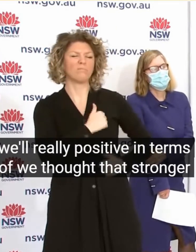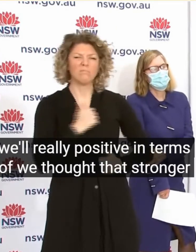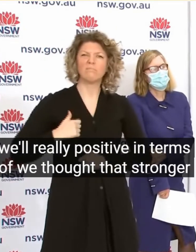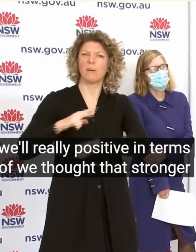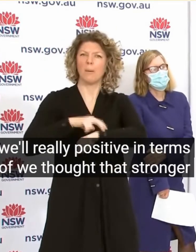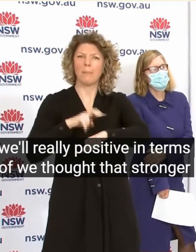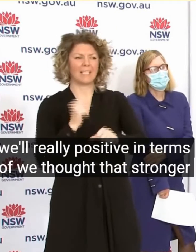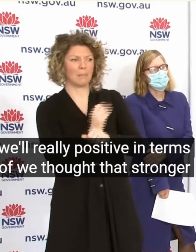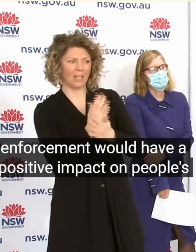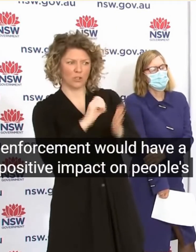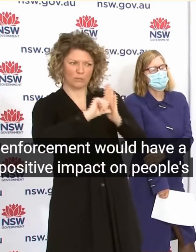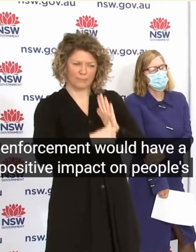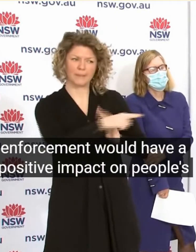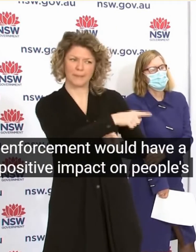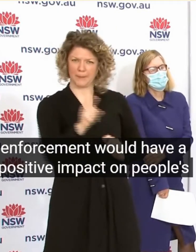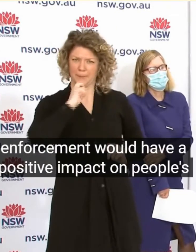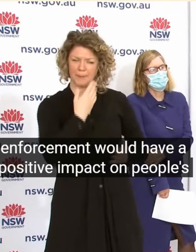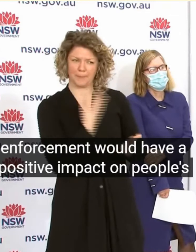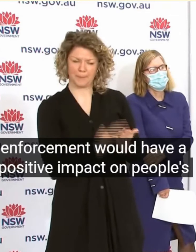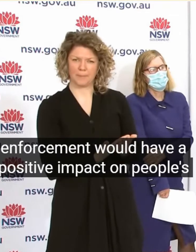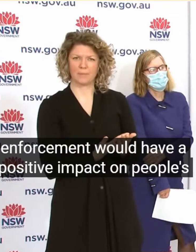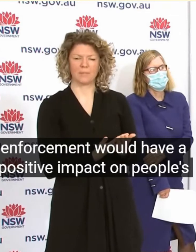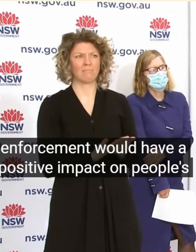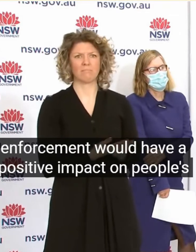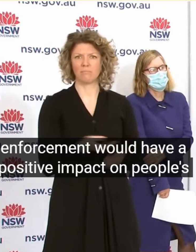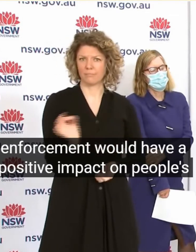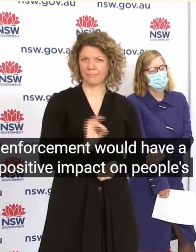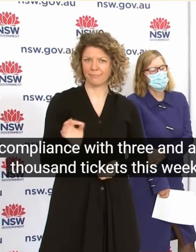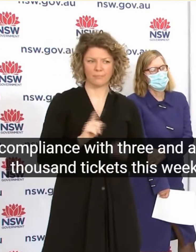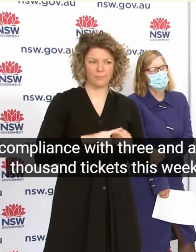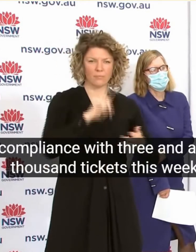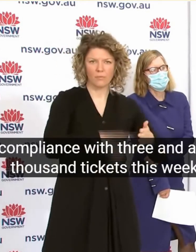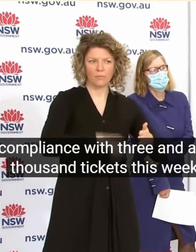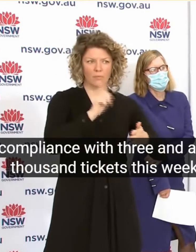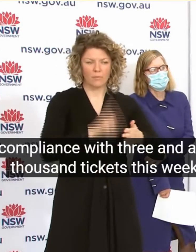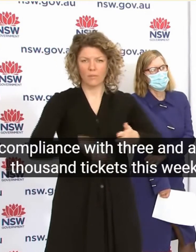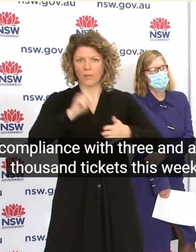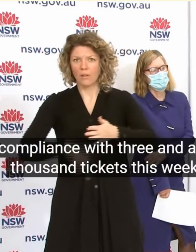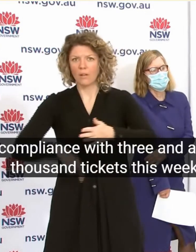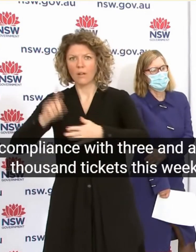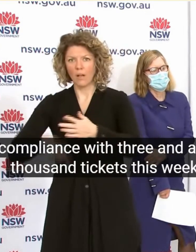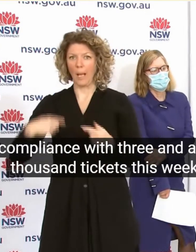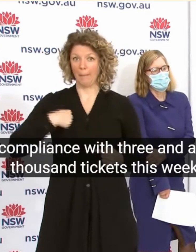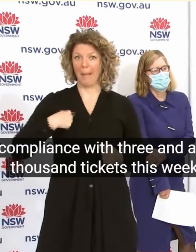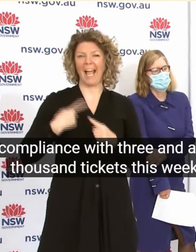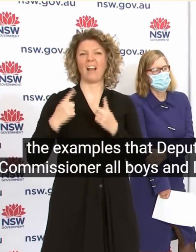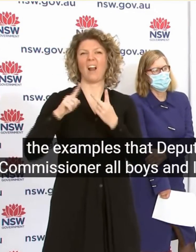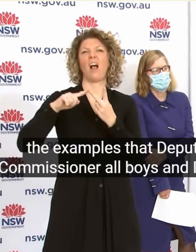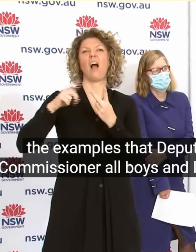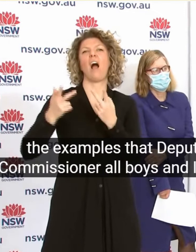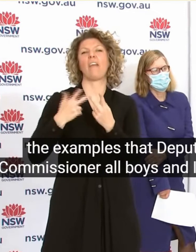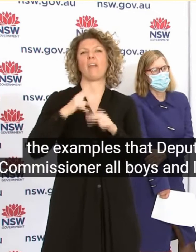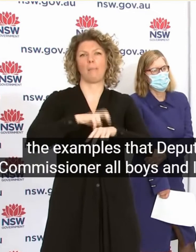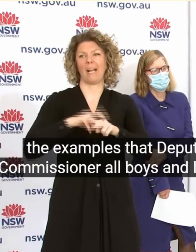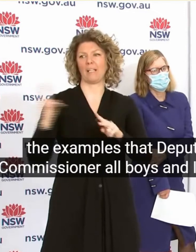Impact On People's Compliance But Three And A Half Thousand Tickets This Week And The Examples That Deputy Commissioner Warboys And I Have Given For